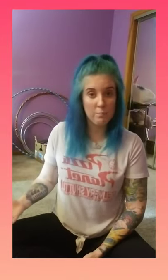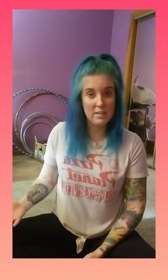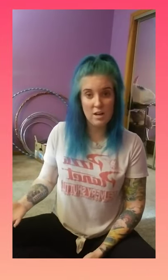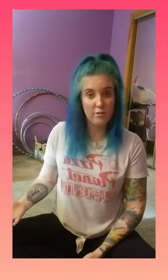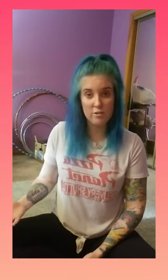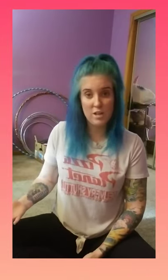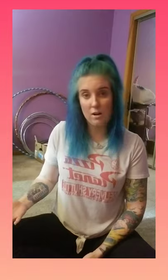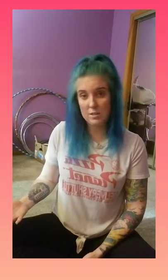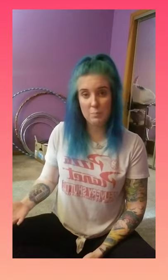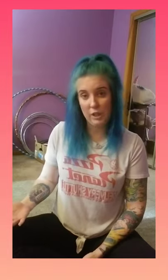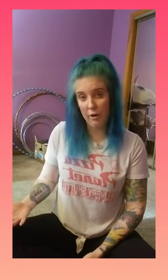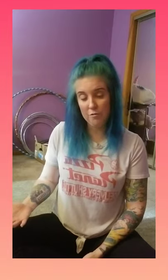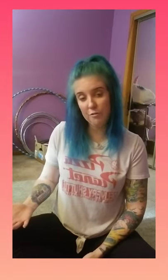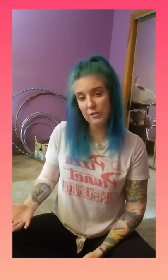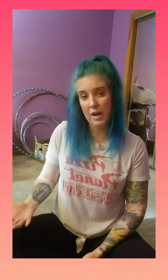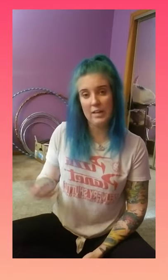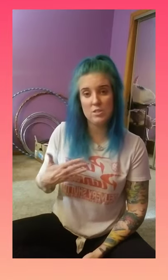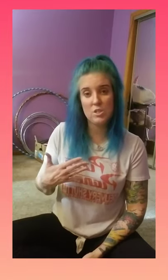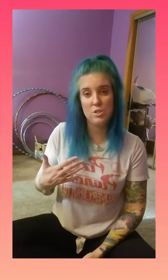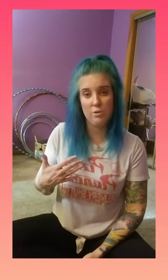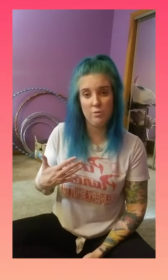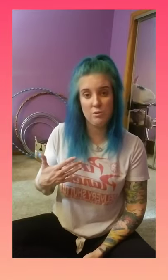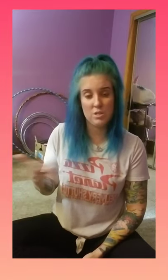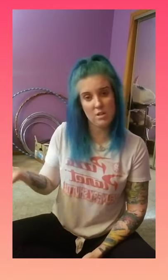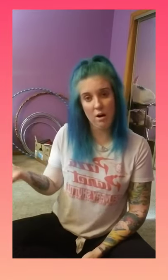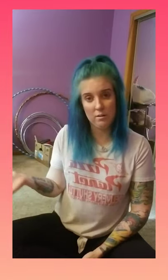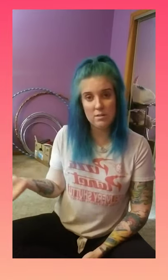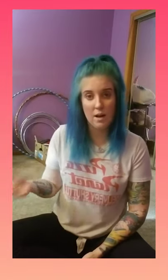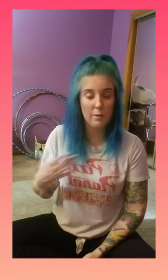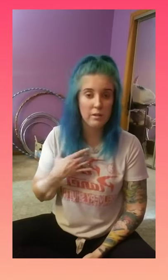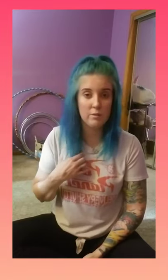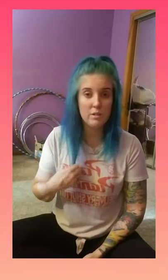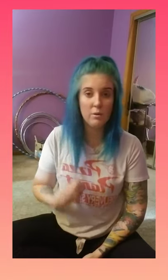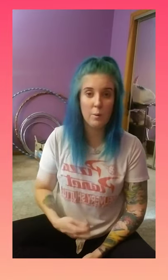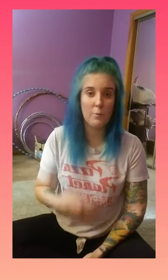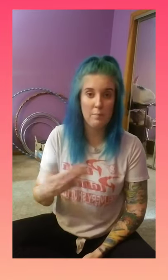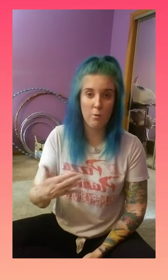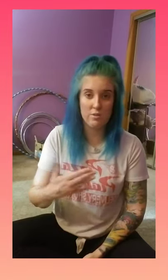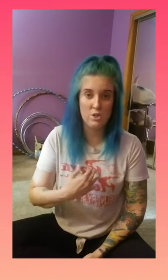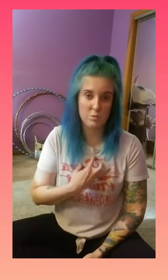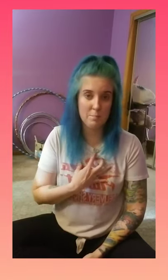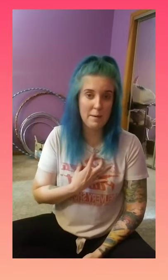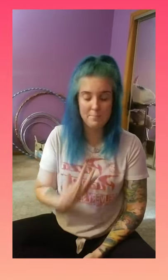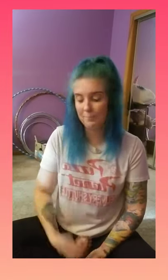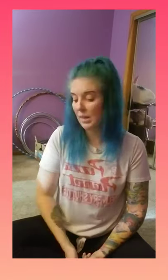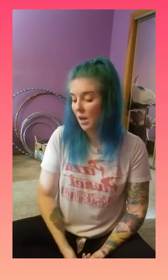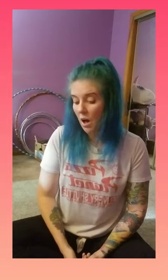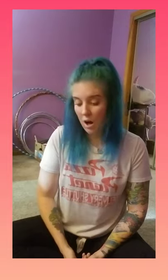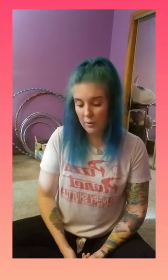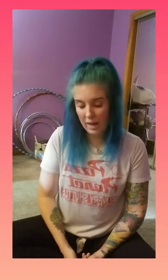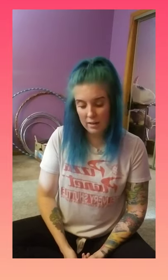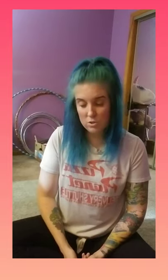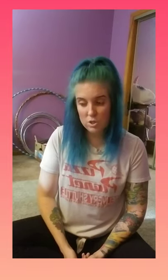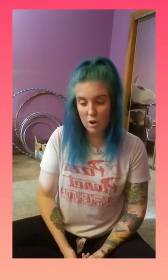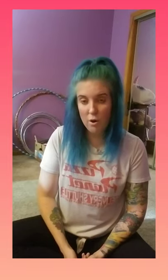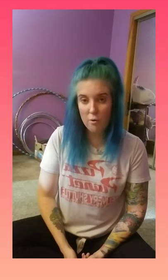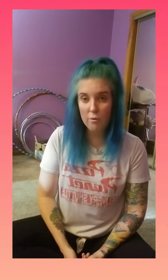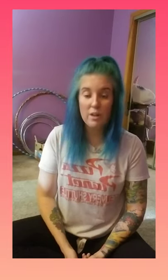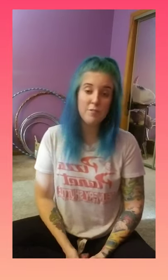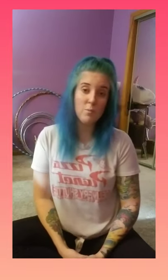MacDonald songs below for you guys to do to the songs. That way you can incorporate more than just with me. Okay, so if you want